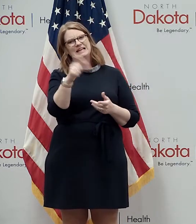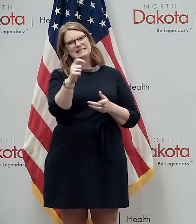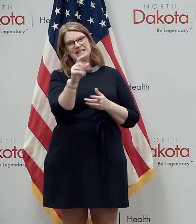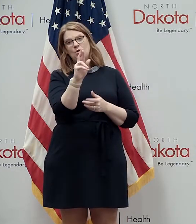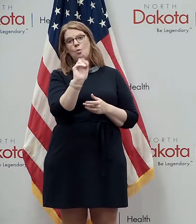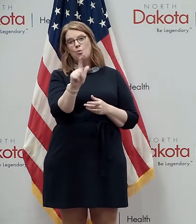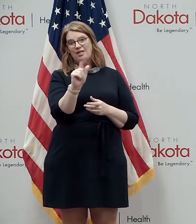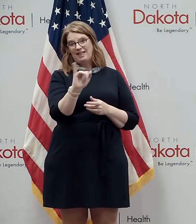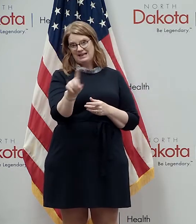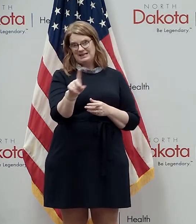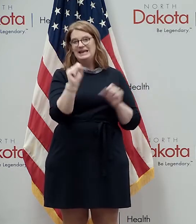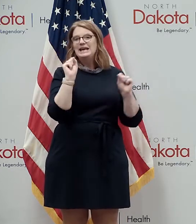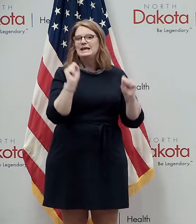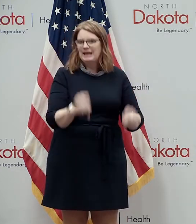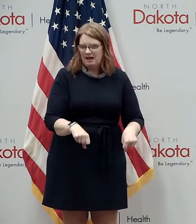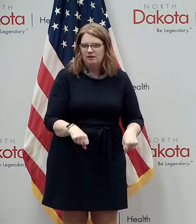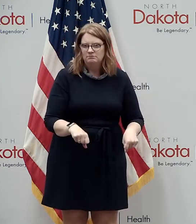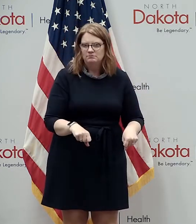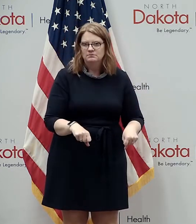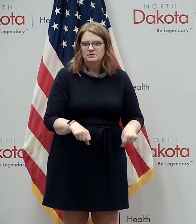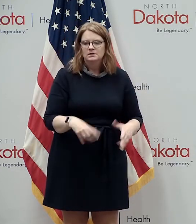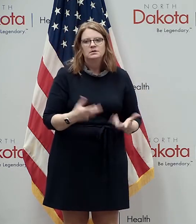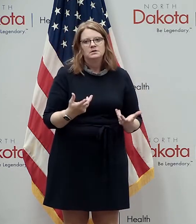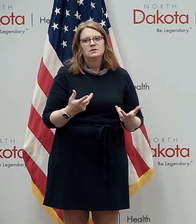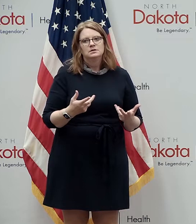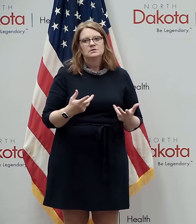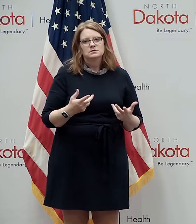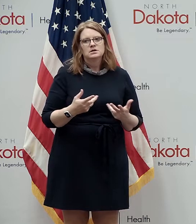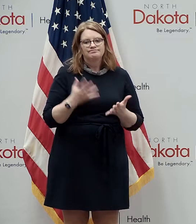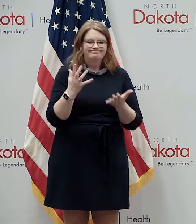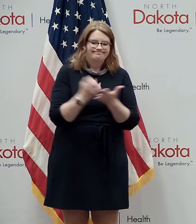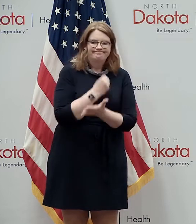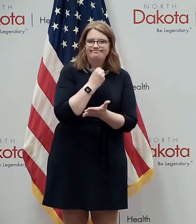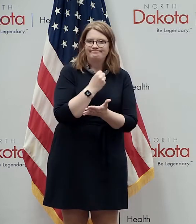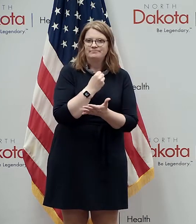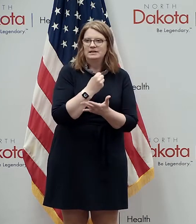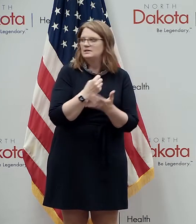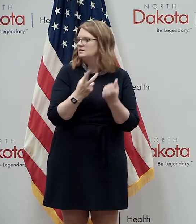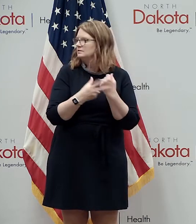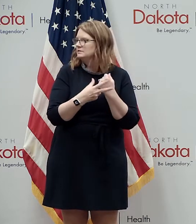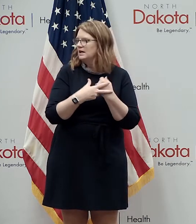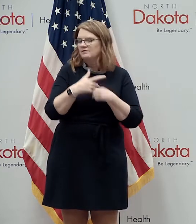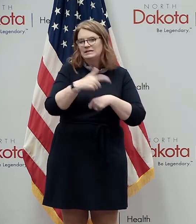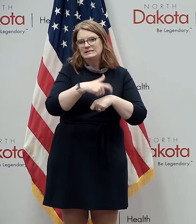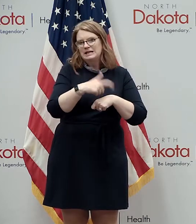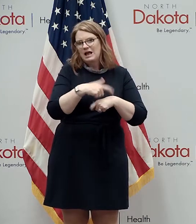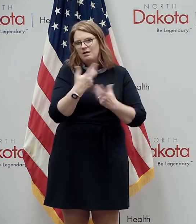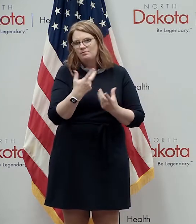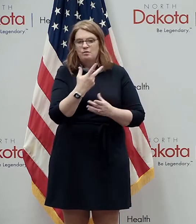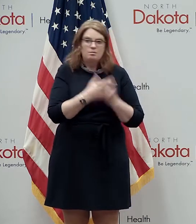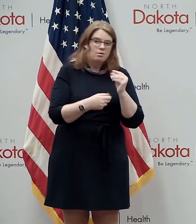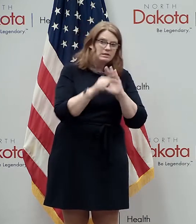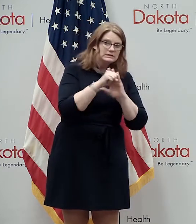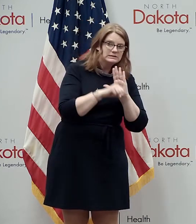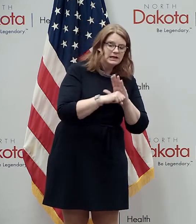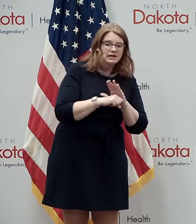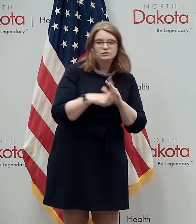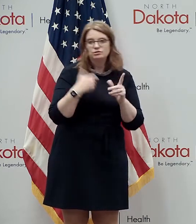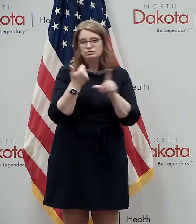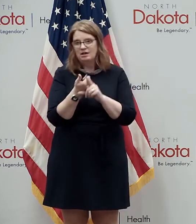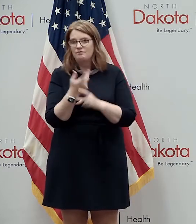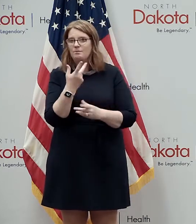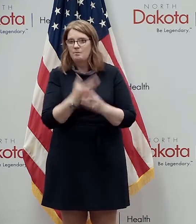scheduled appointment and this will save you a trip next year and it'll save time and energy for both the state and yourself